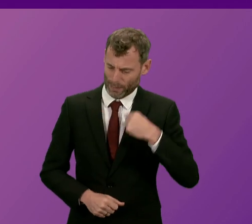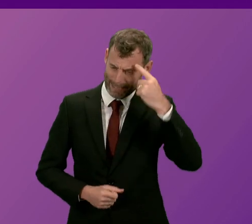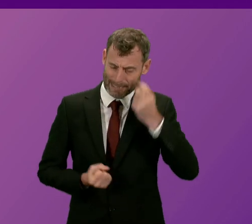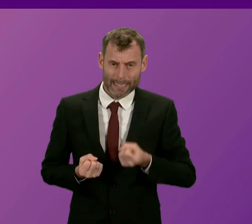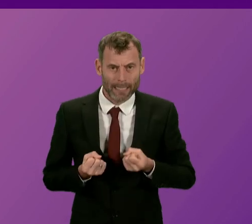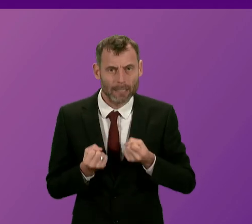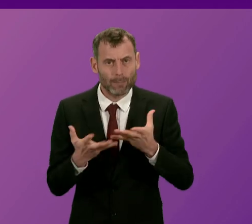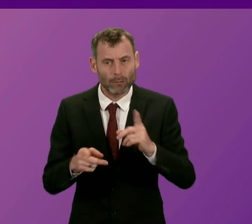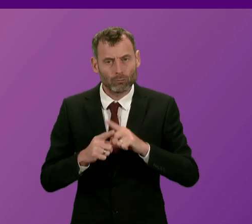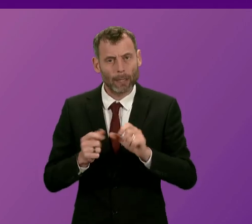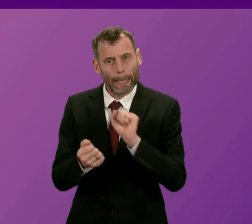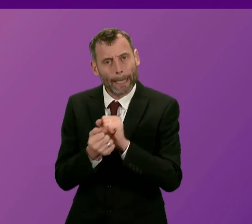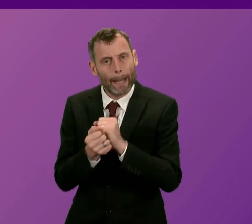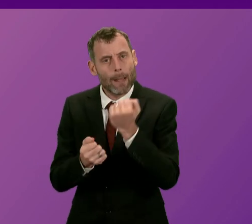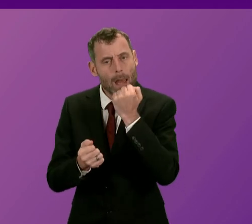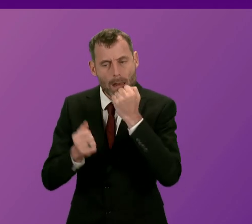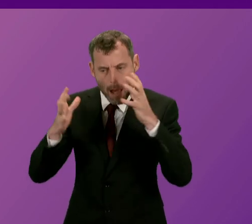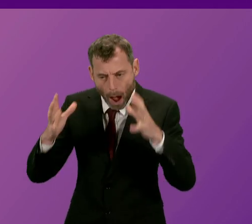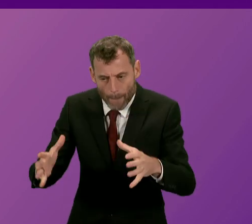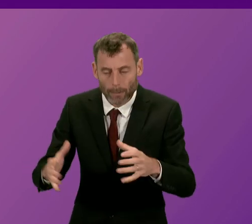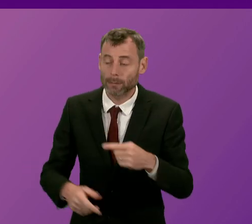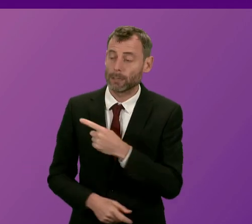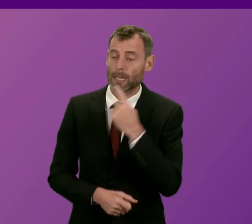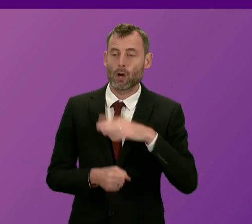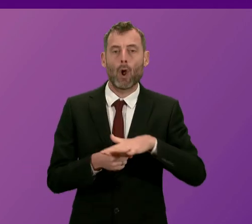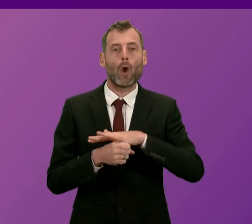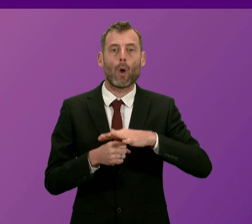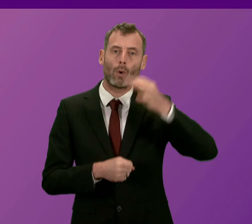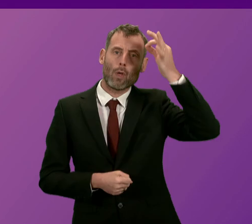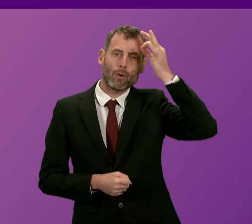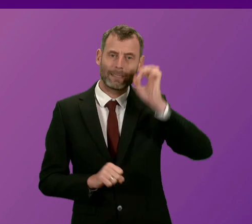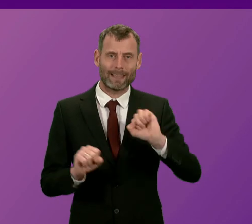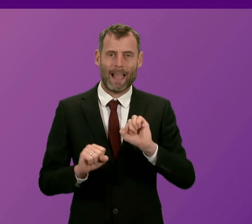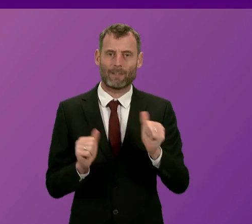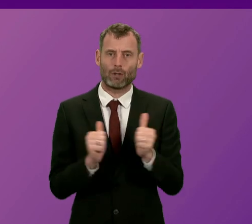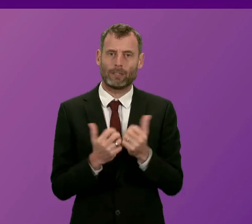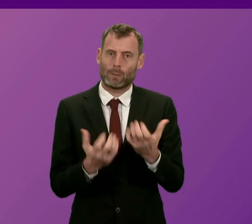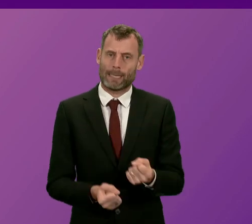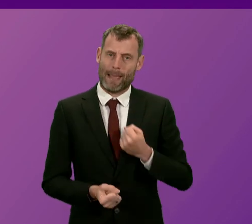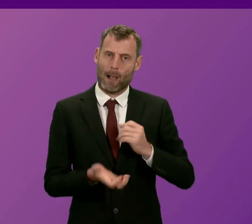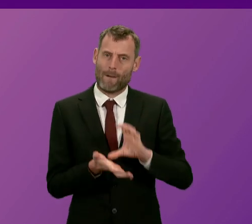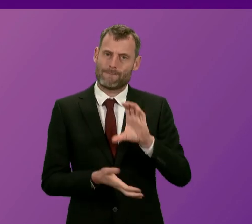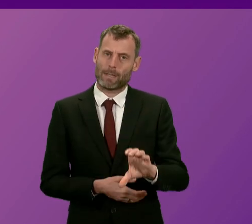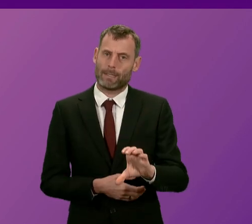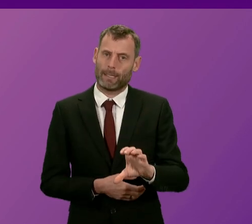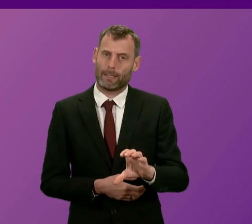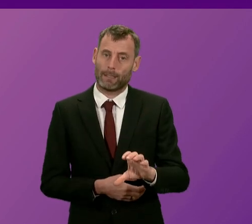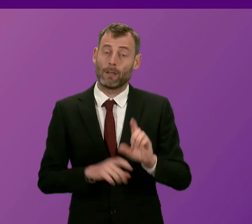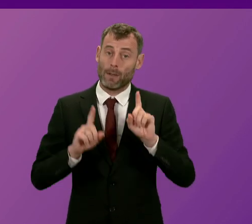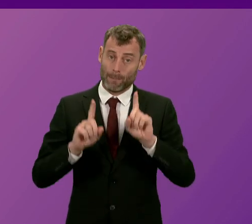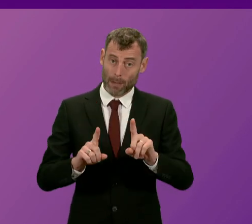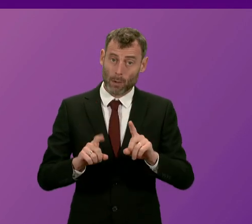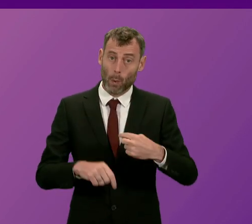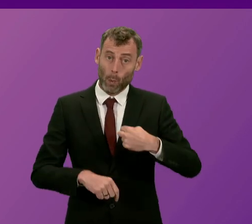teacher numbers. Pam Duncan-Glancy said to me that local authorities haven't yet agreed to accept that money. Well, a way of stabilising the teaching